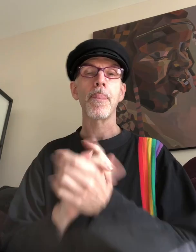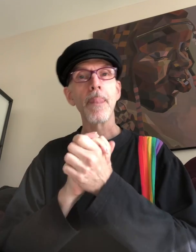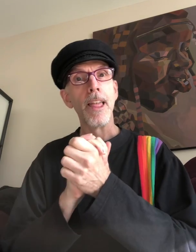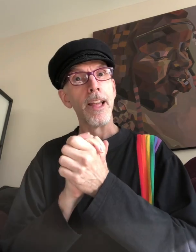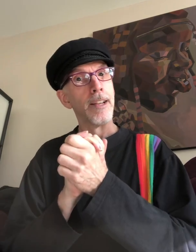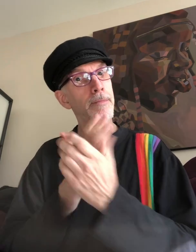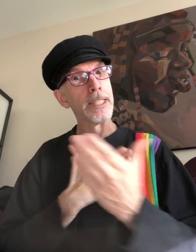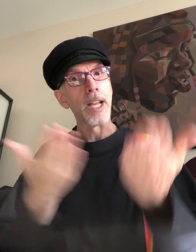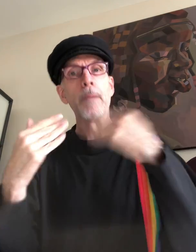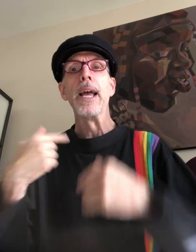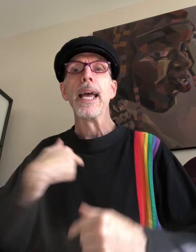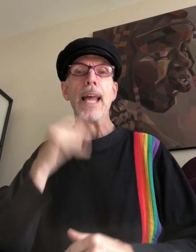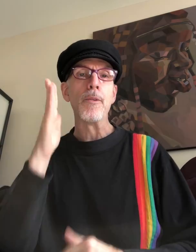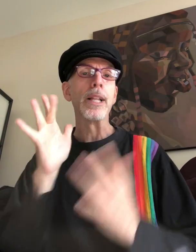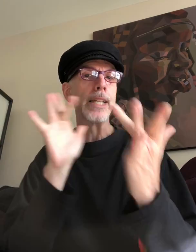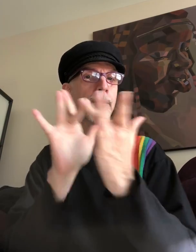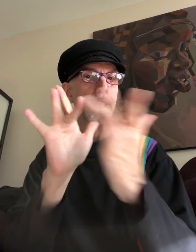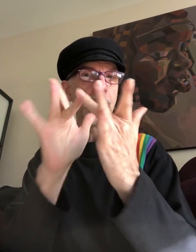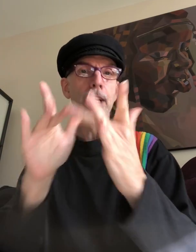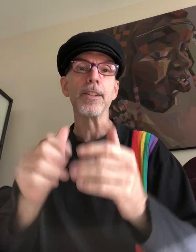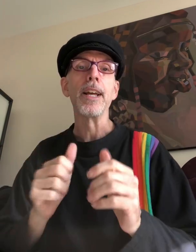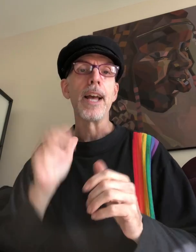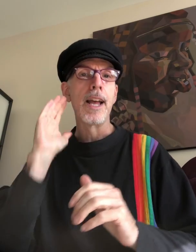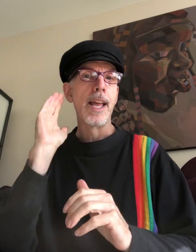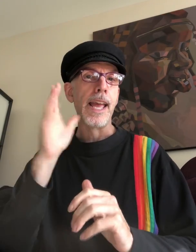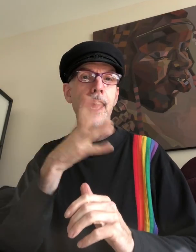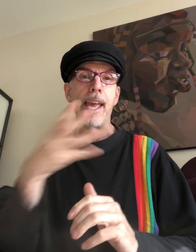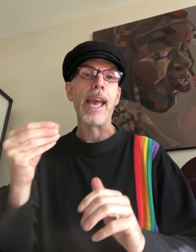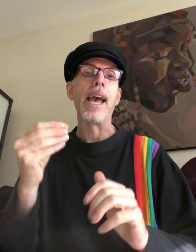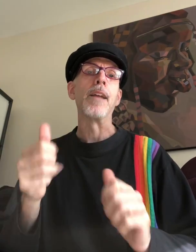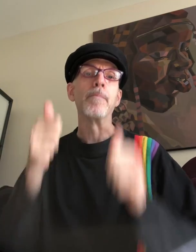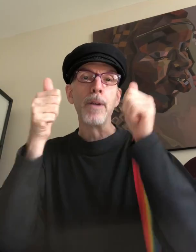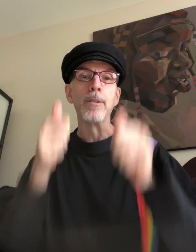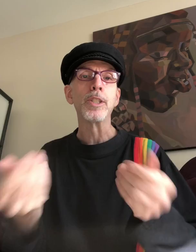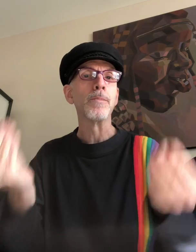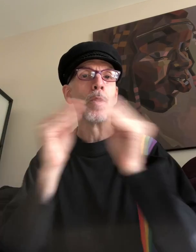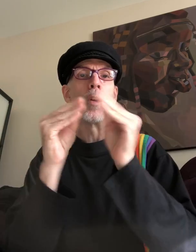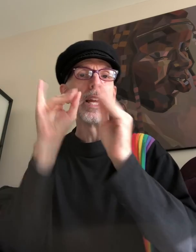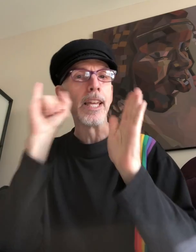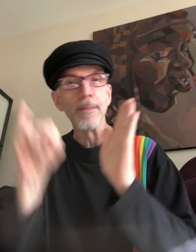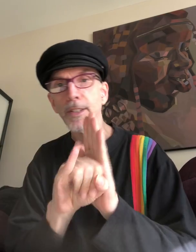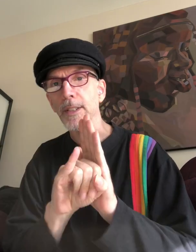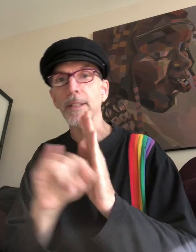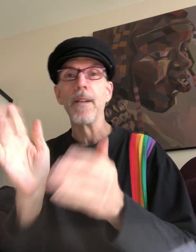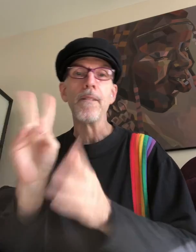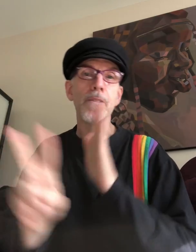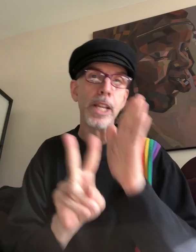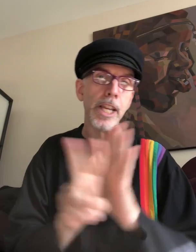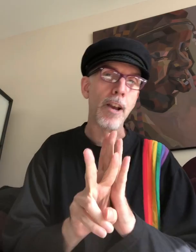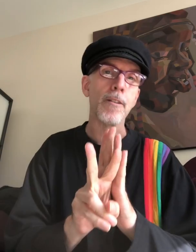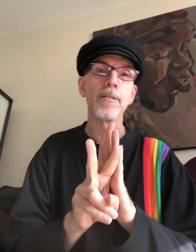So please come. And I will keep in touch and post more image videos,